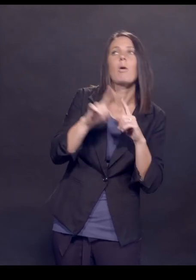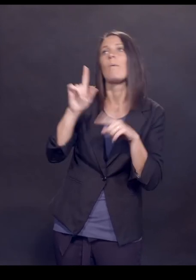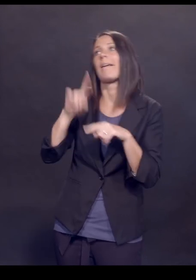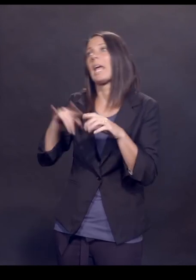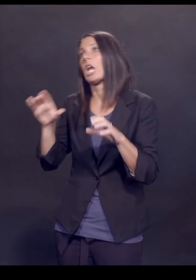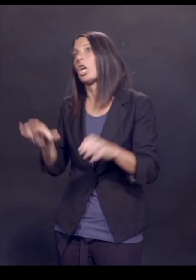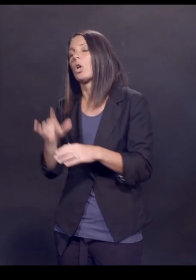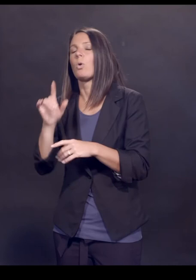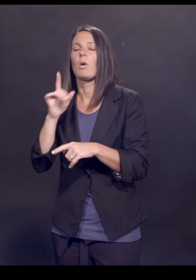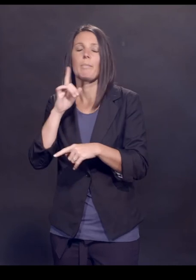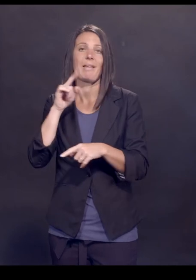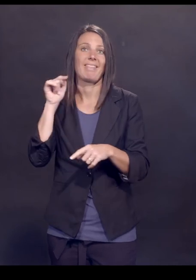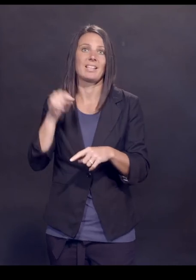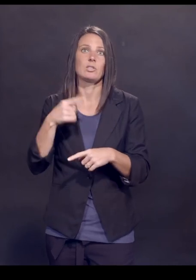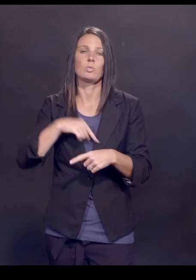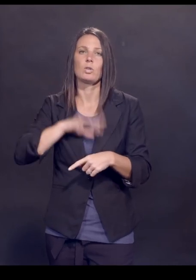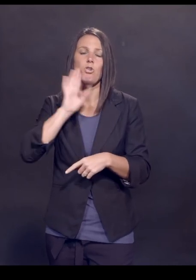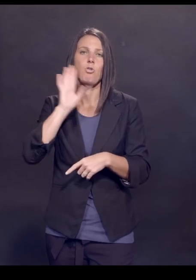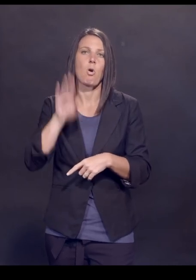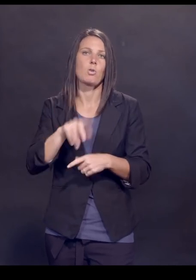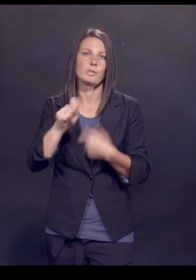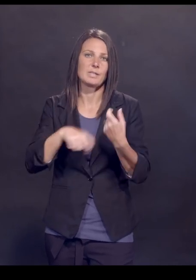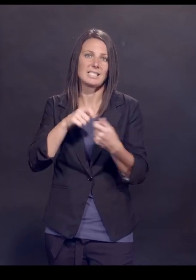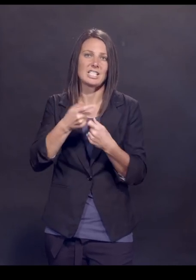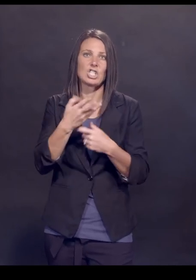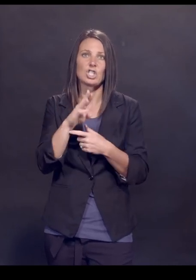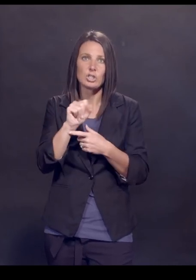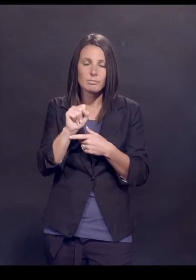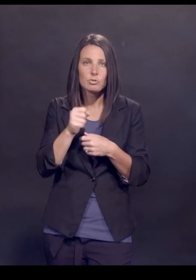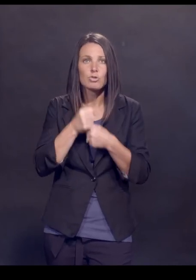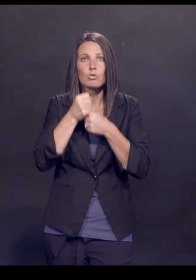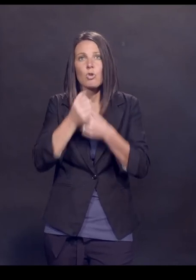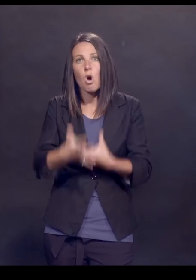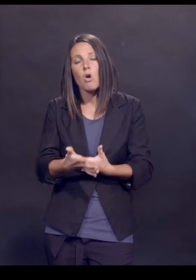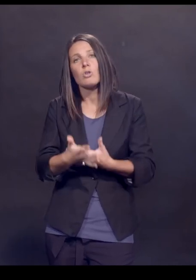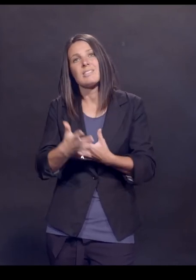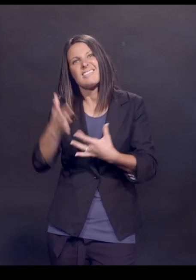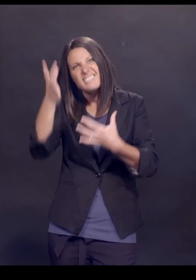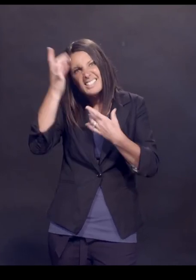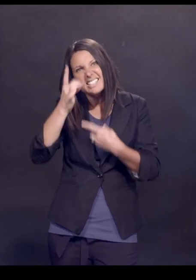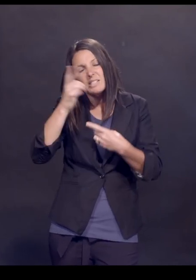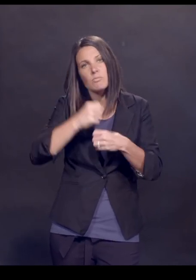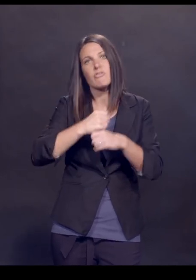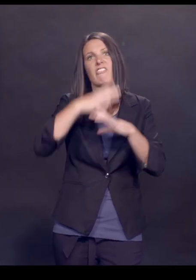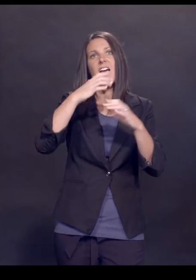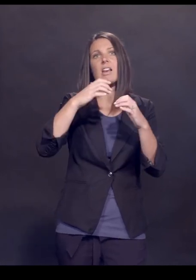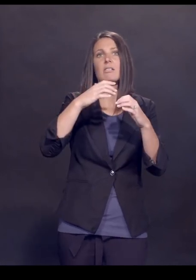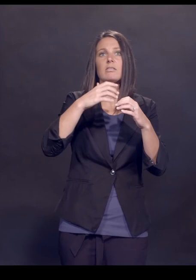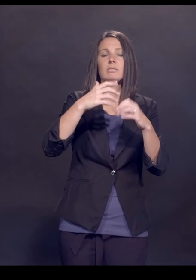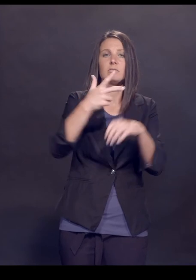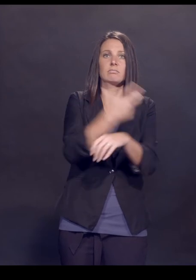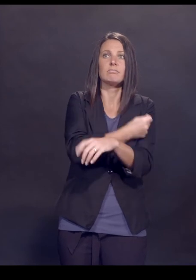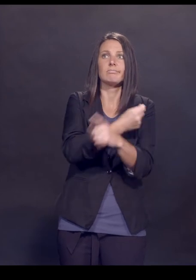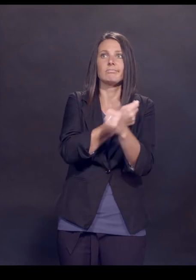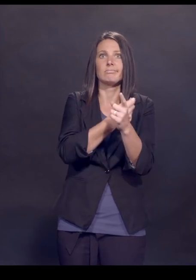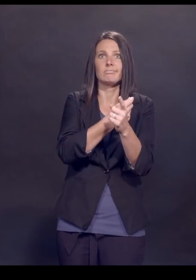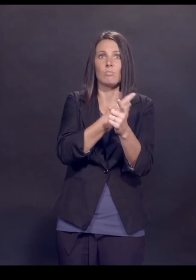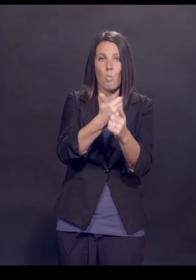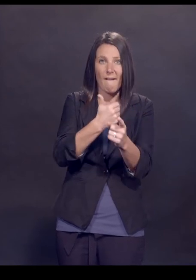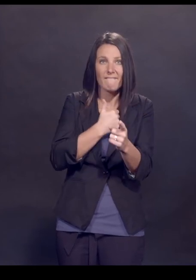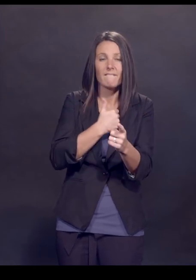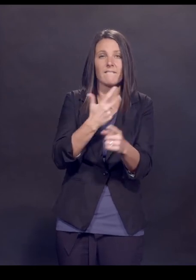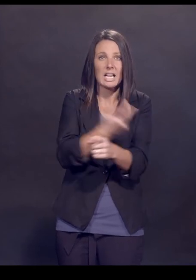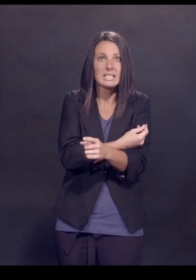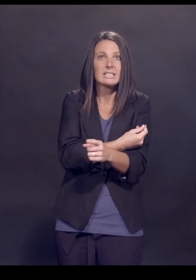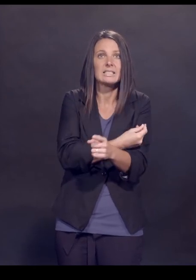can't do this. We know specific germs cause specific diseases. You can prevent those germs with a vaccine. And now we have a vaccine.